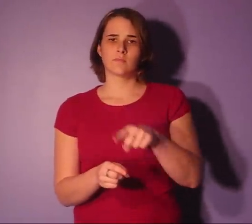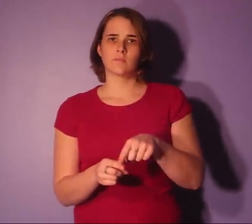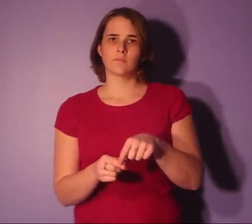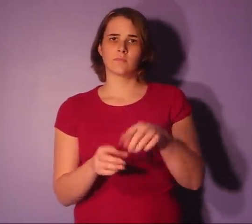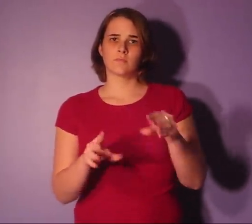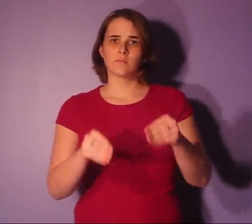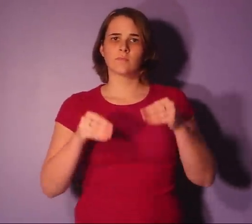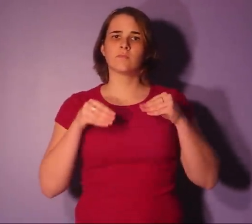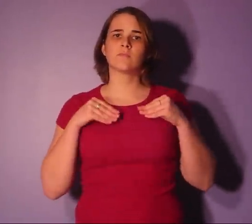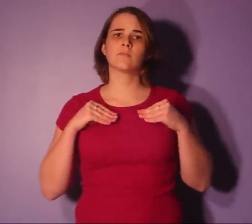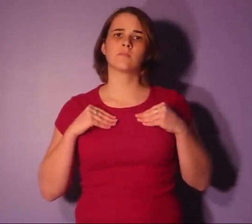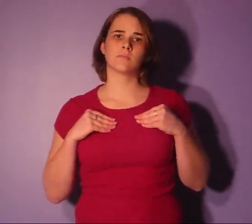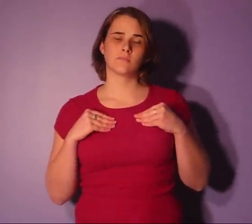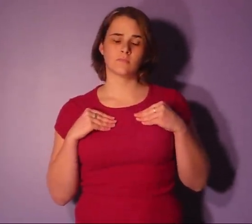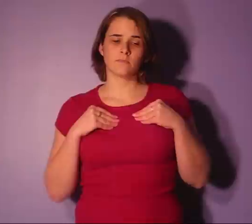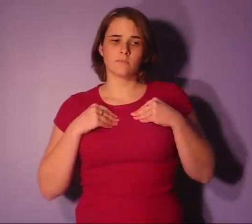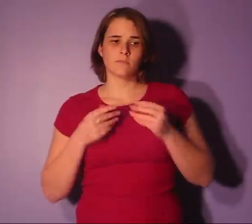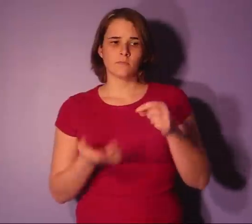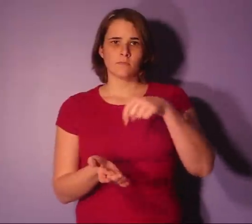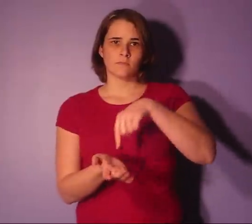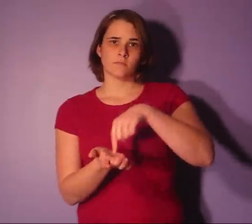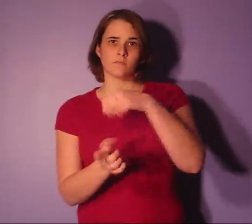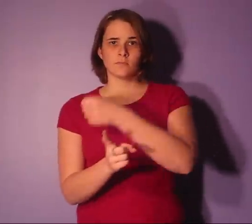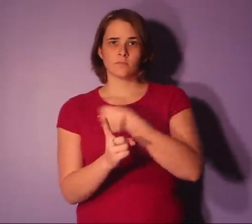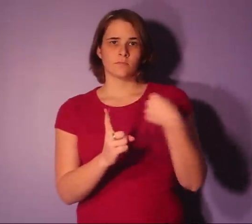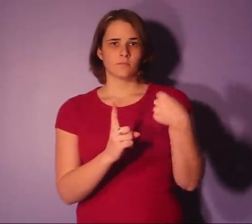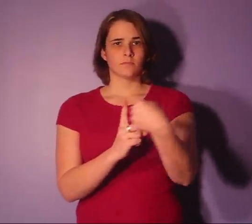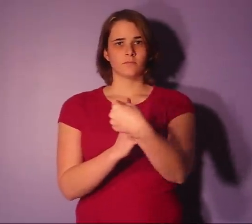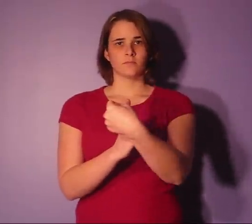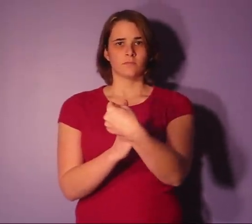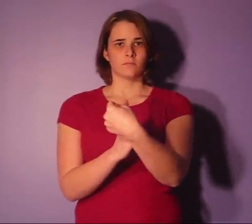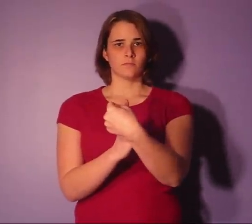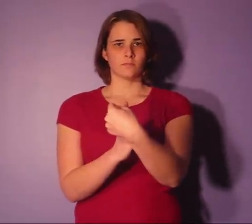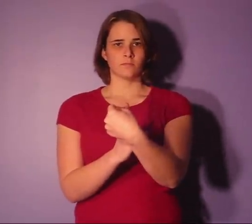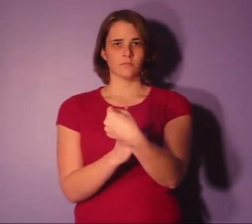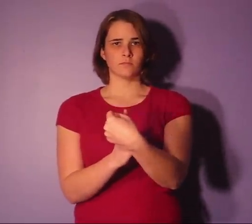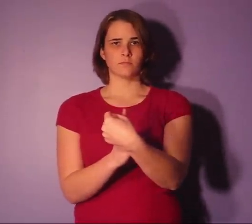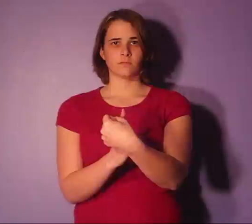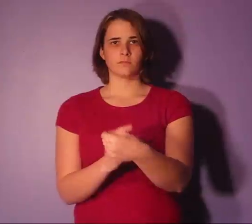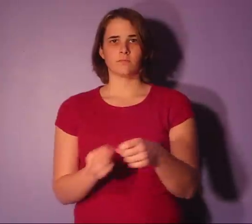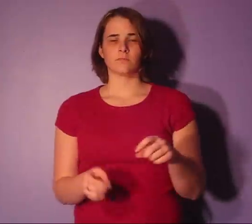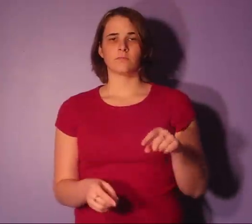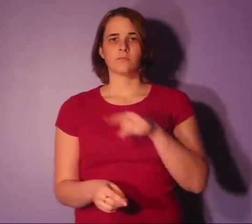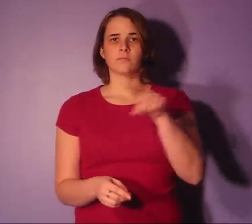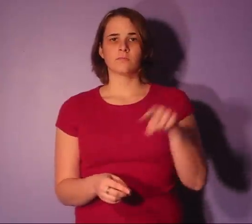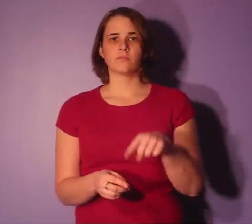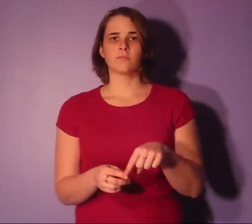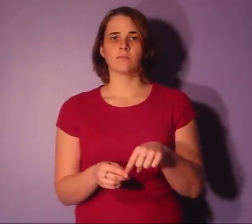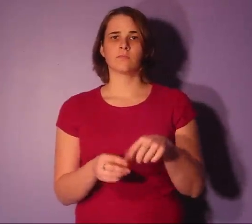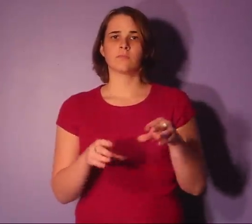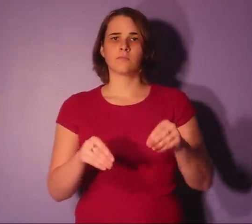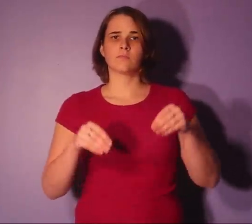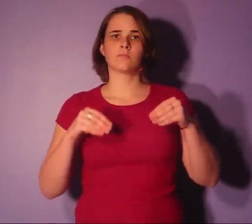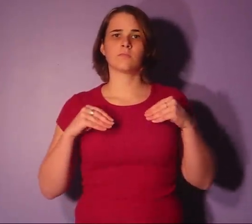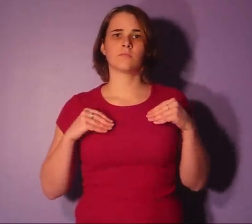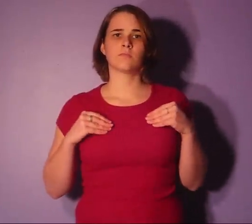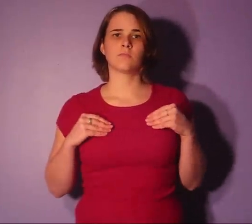I come to terms, to terms this When I come to